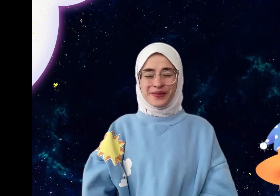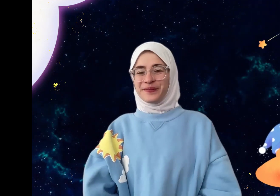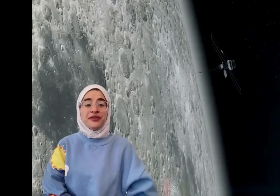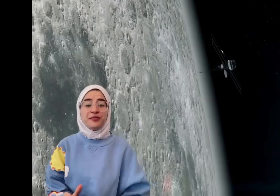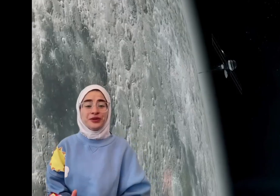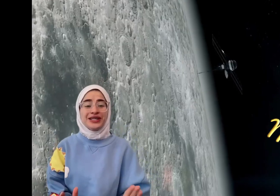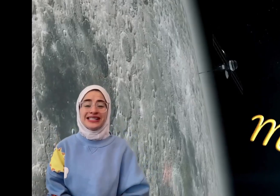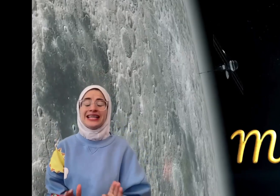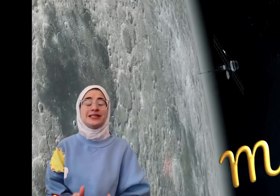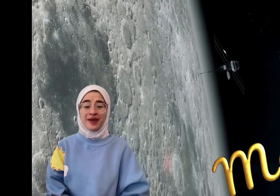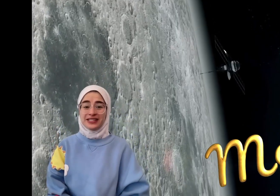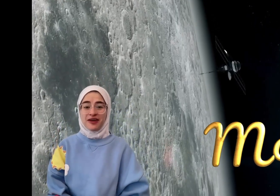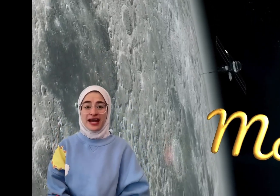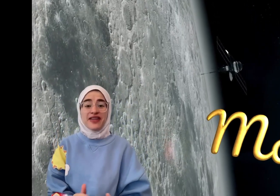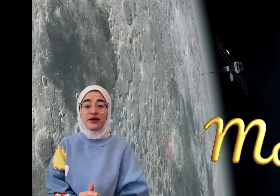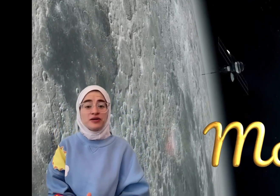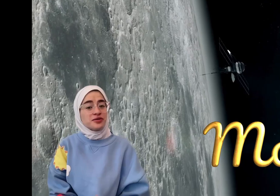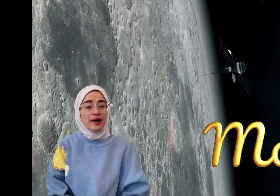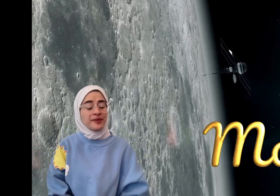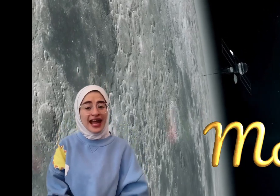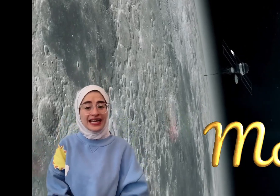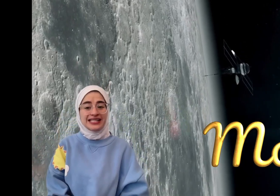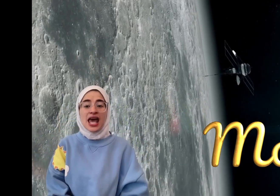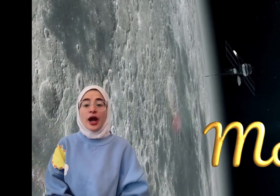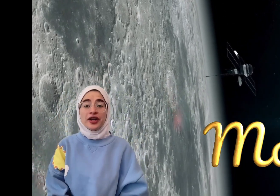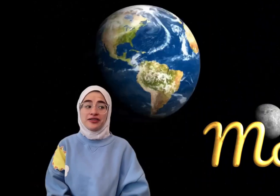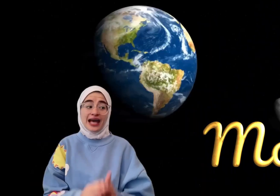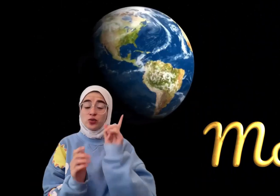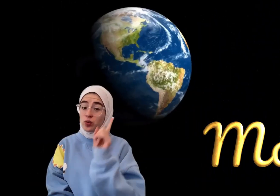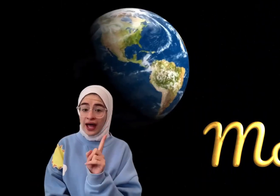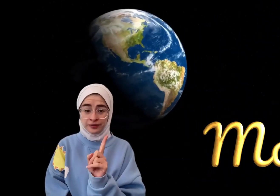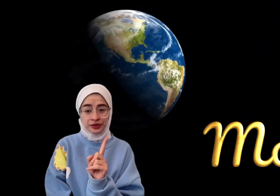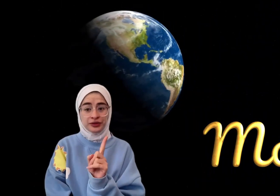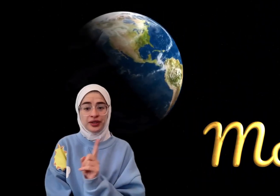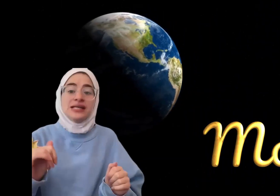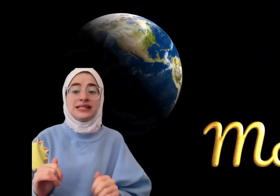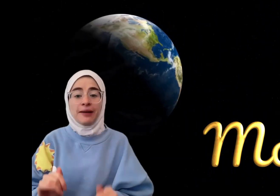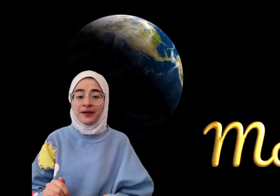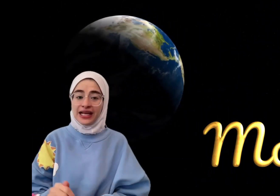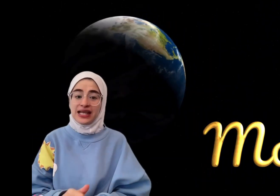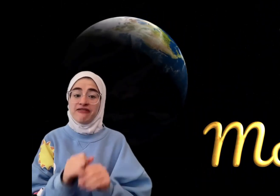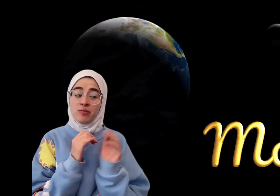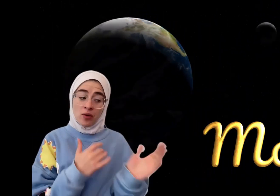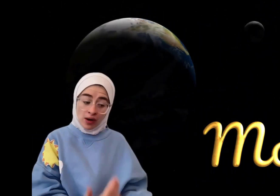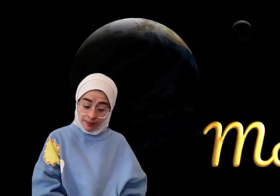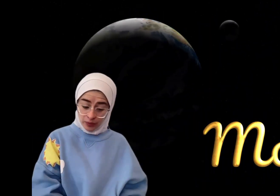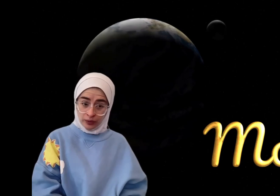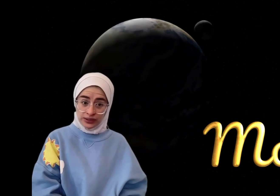The moon is like a space friend that goes around planets. Earth has one moon, some planets have more moons,